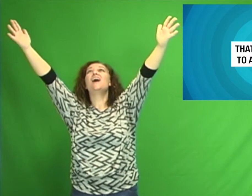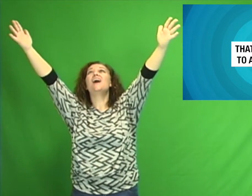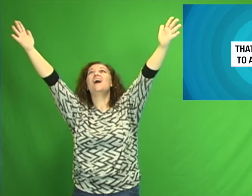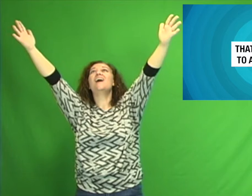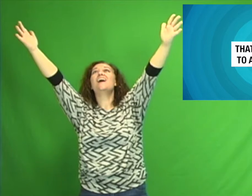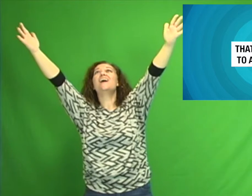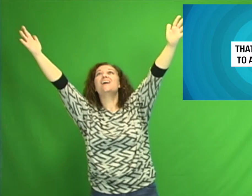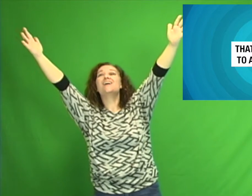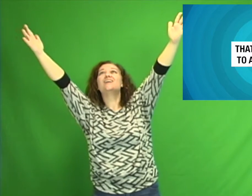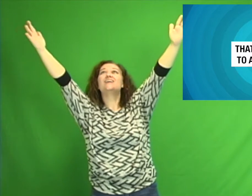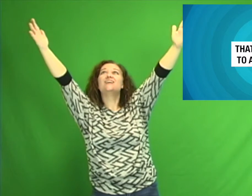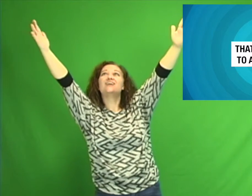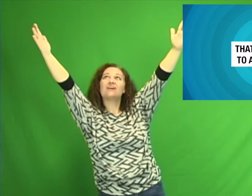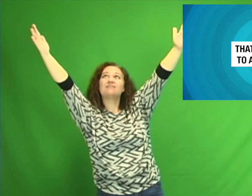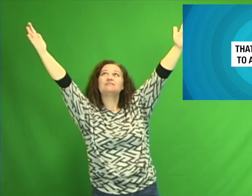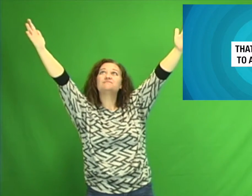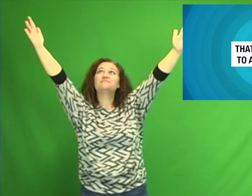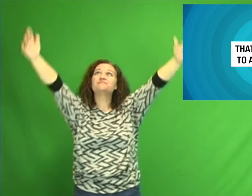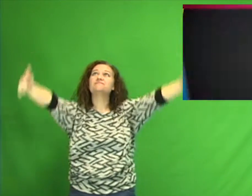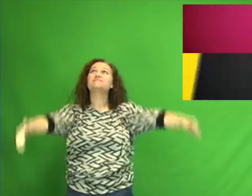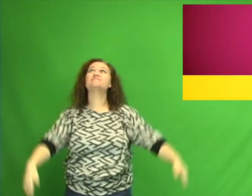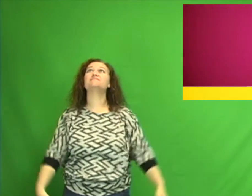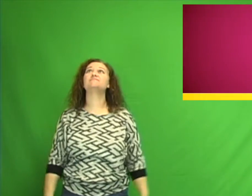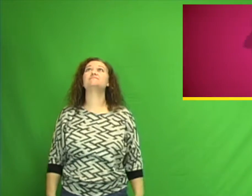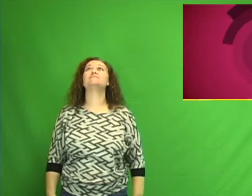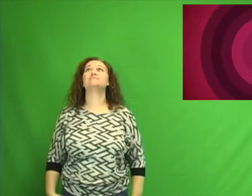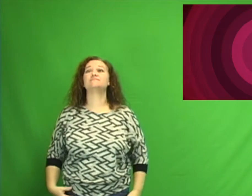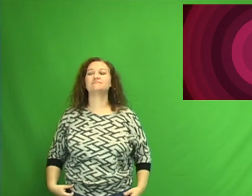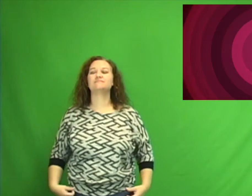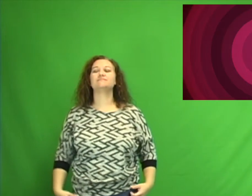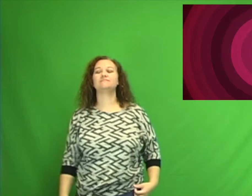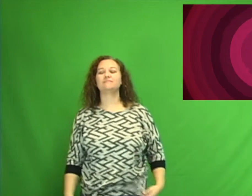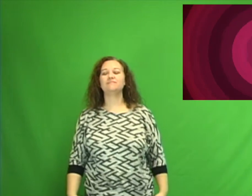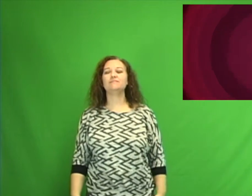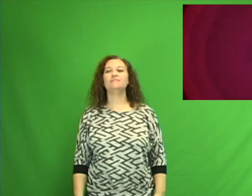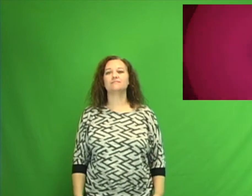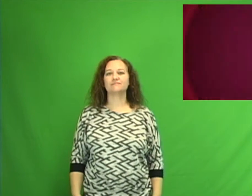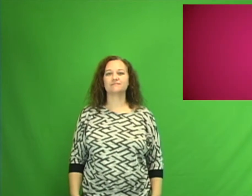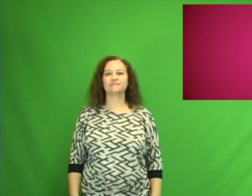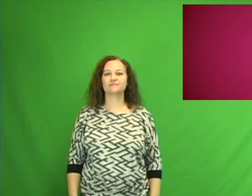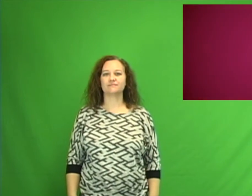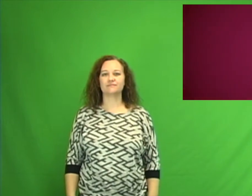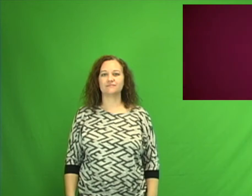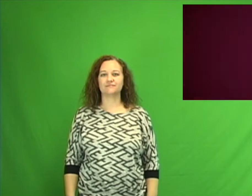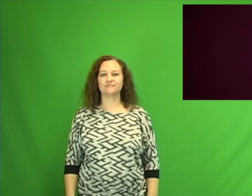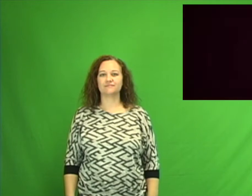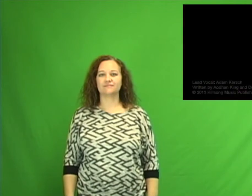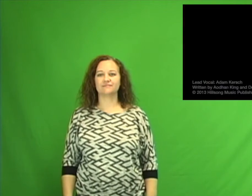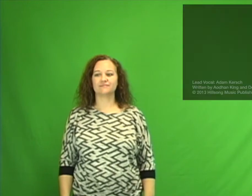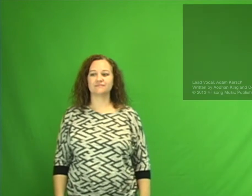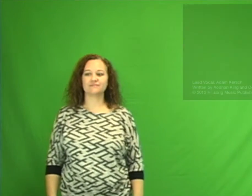want to close to